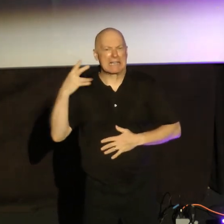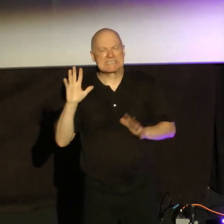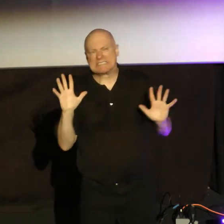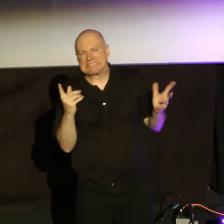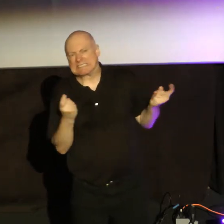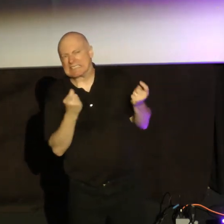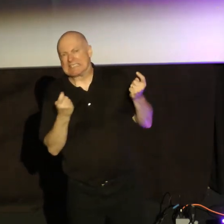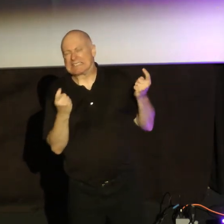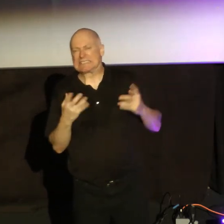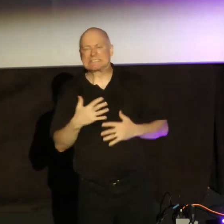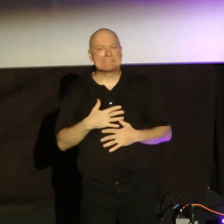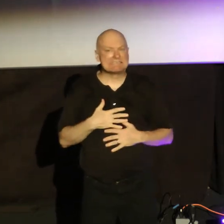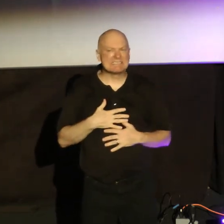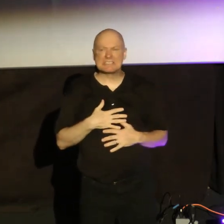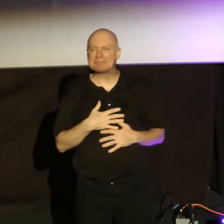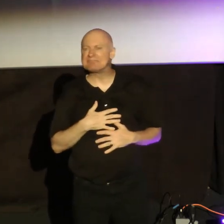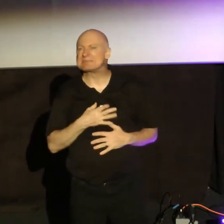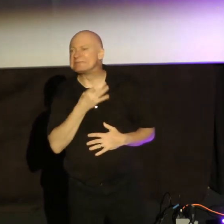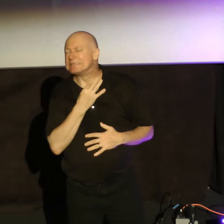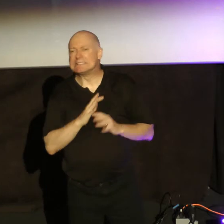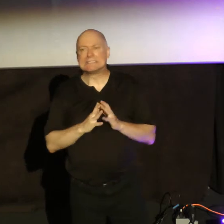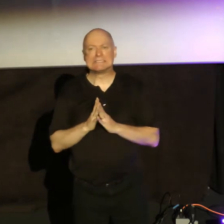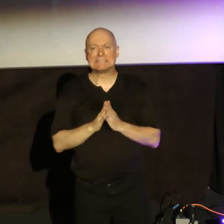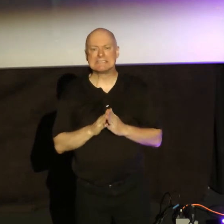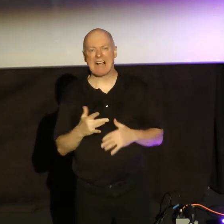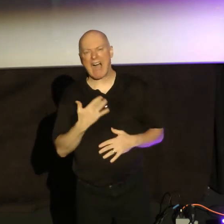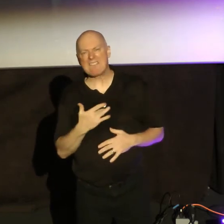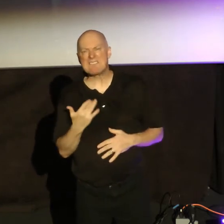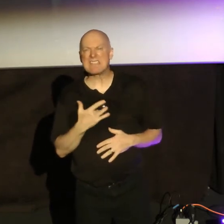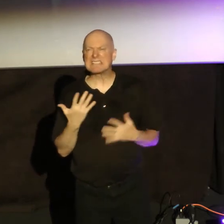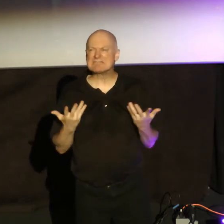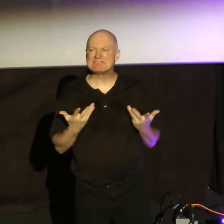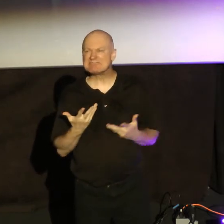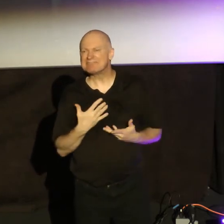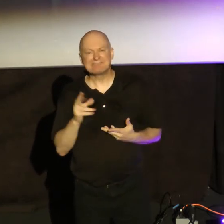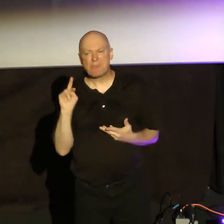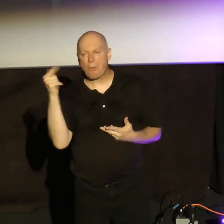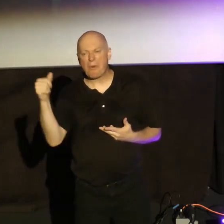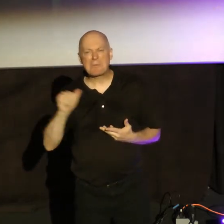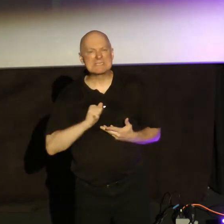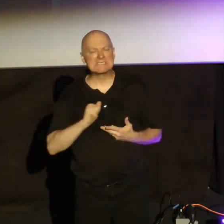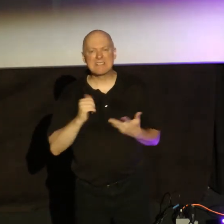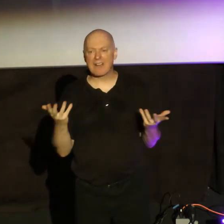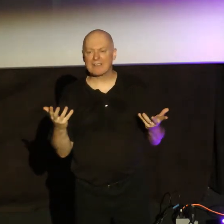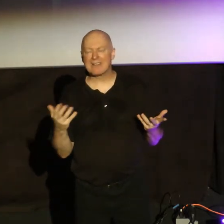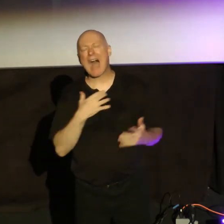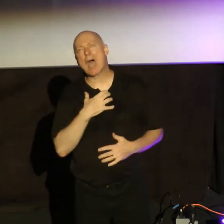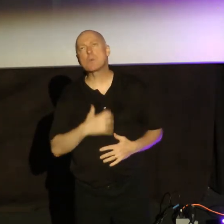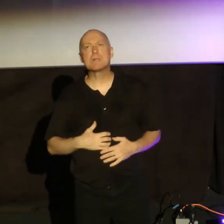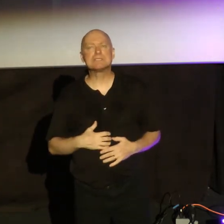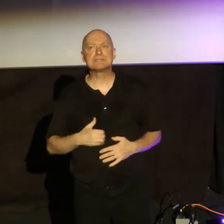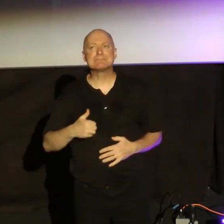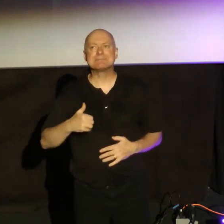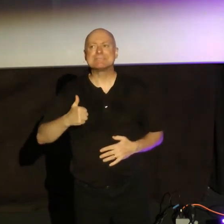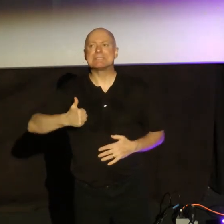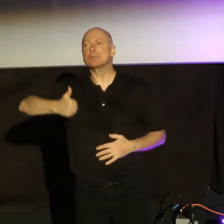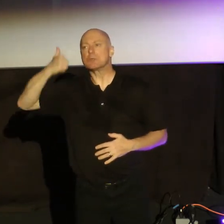mean, I'm just, I'm used goods. I'm broken. God can't, if only we could go back, then maybe God could have used me.